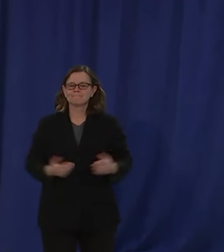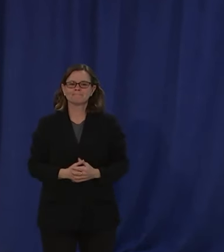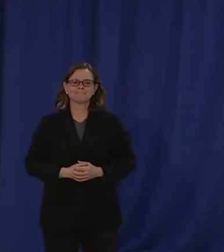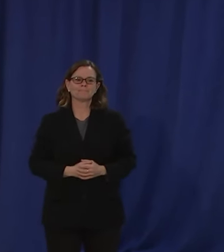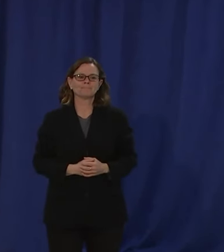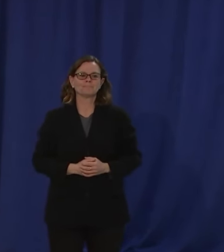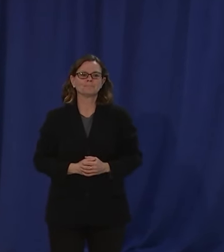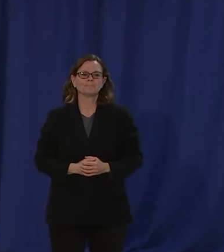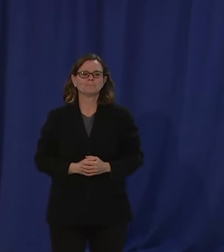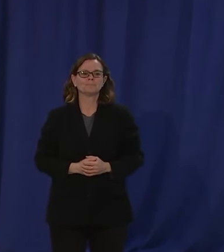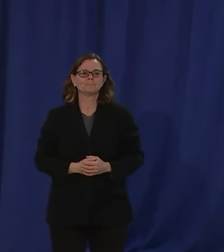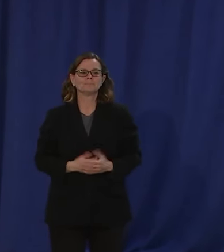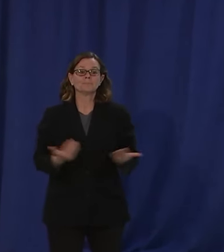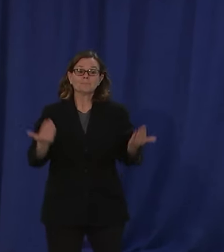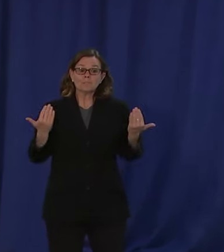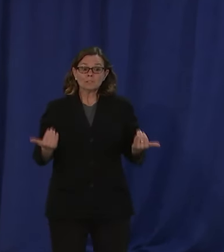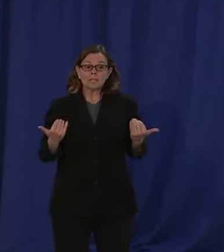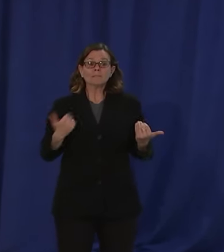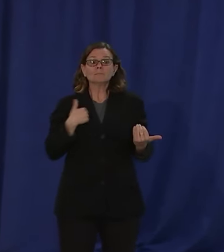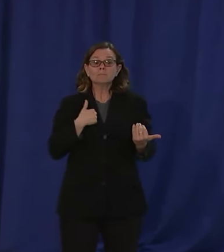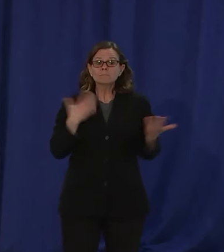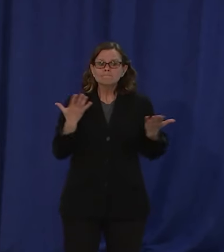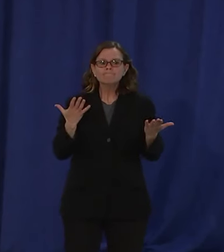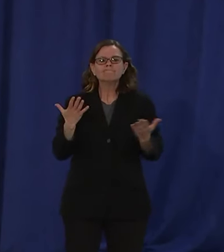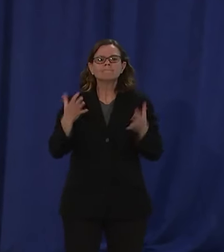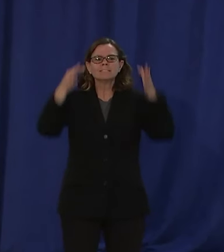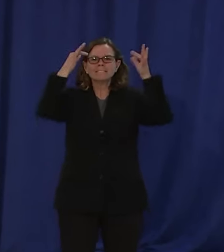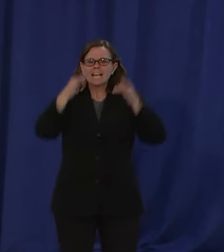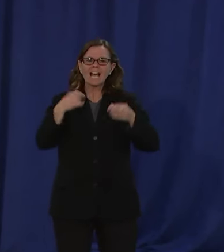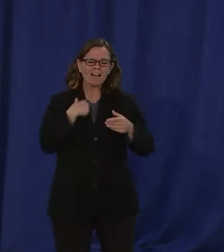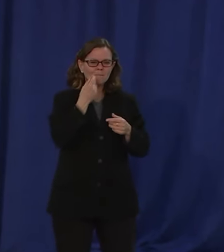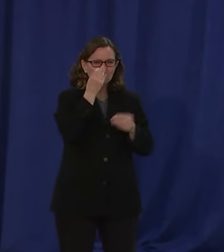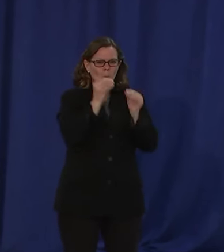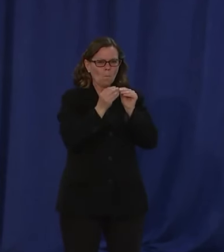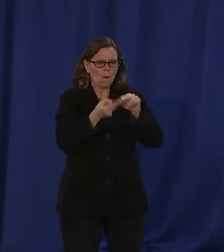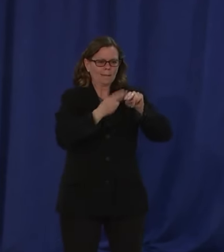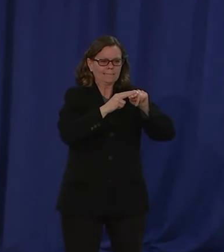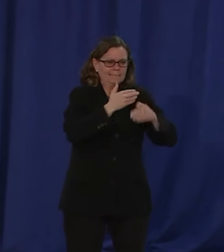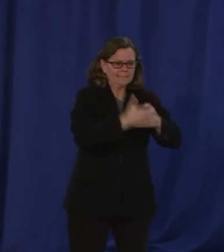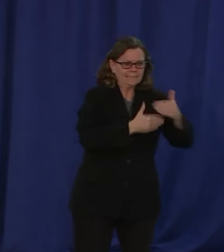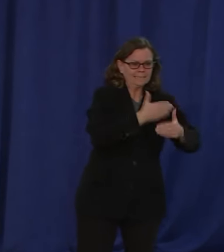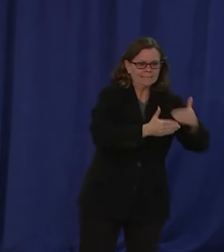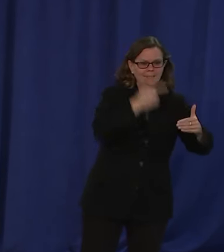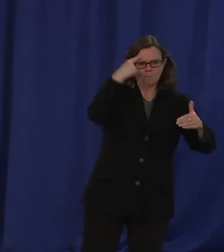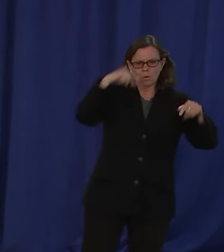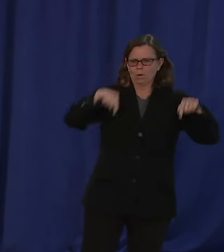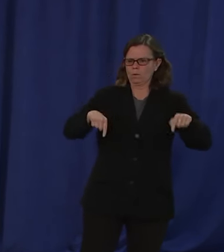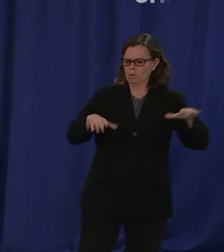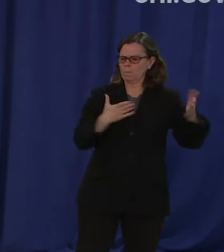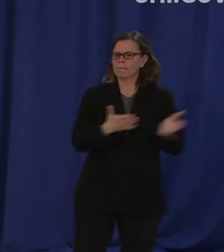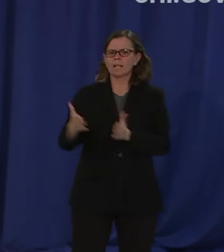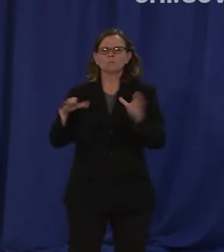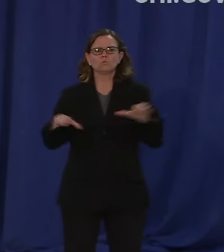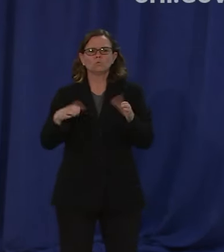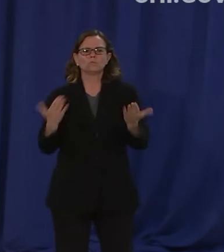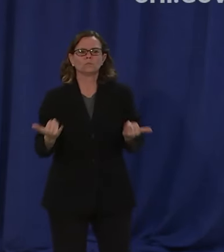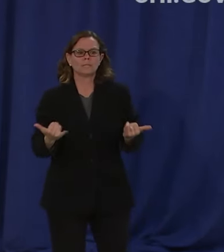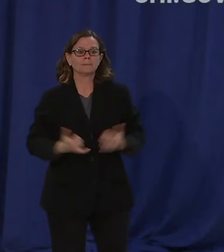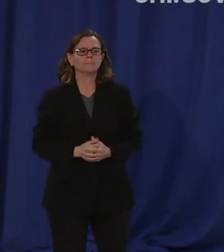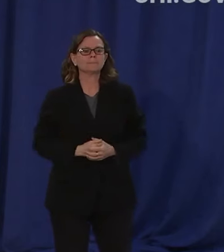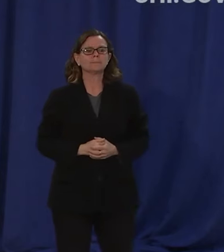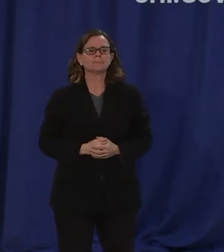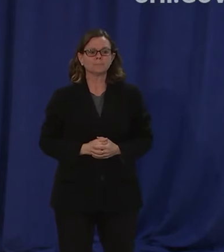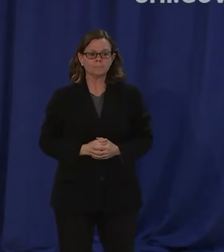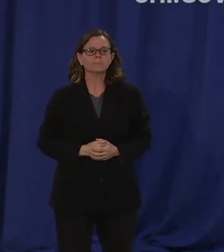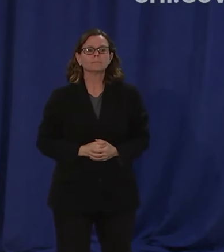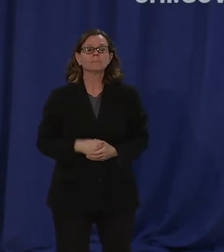Today, we took some additional steps in the direction of governance during a pandemic. Continuity of government is very important, and it means